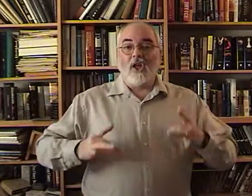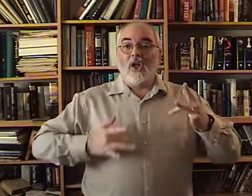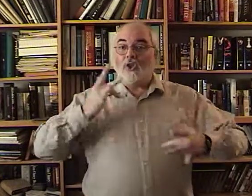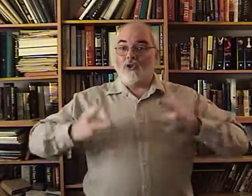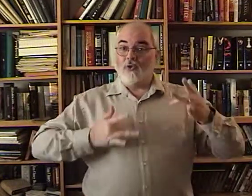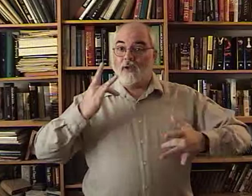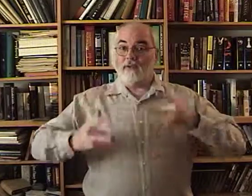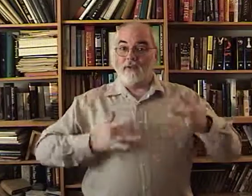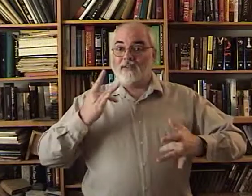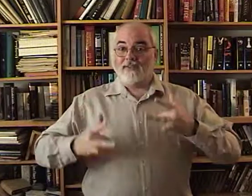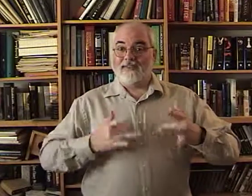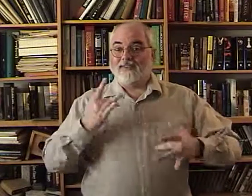Joyful.